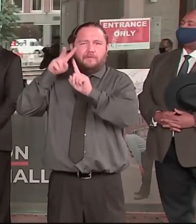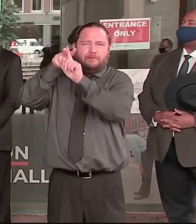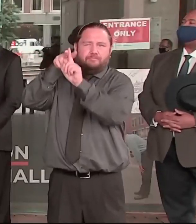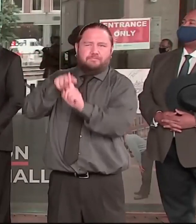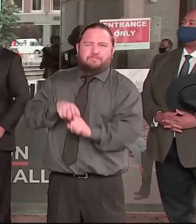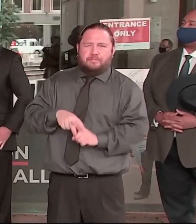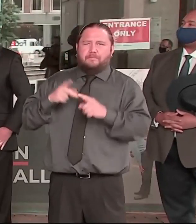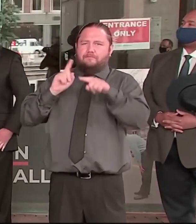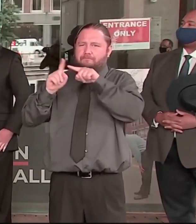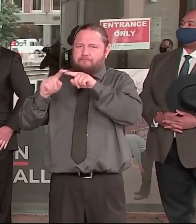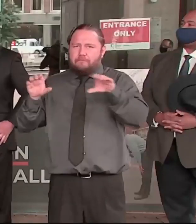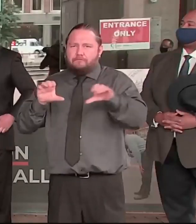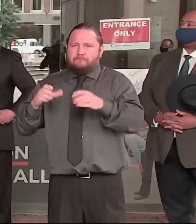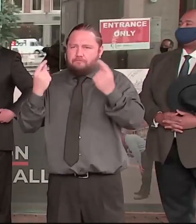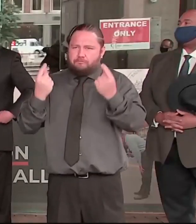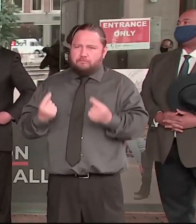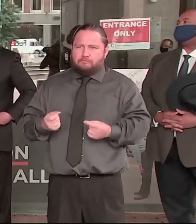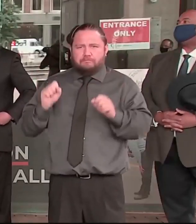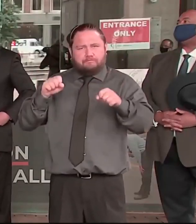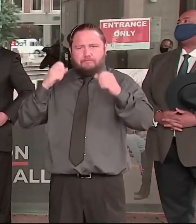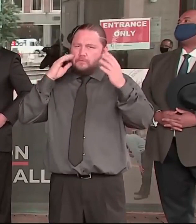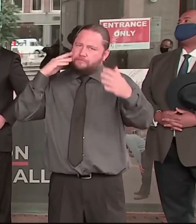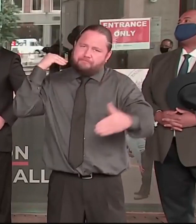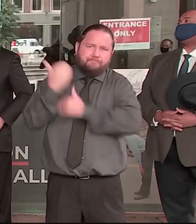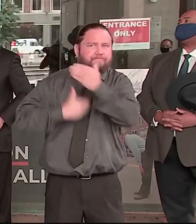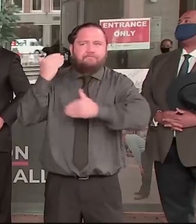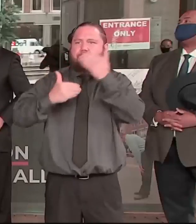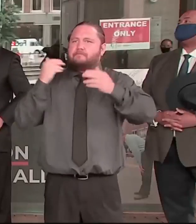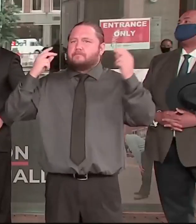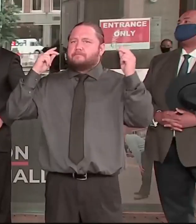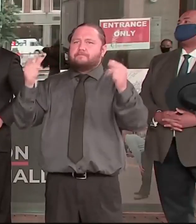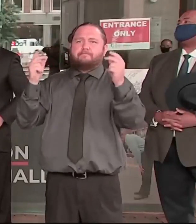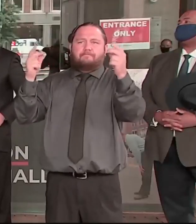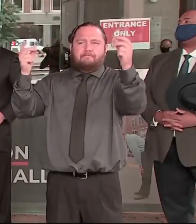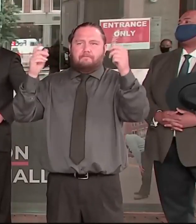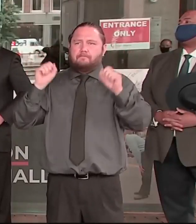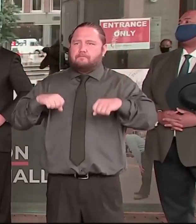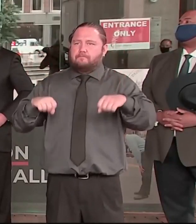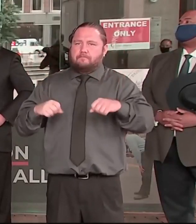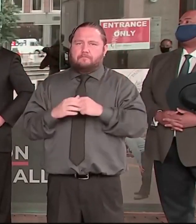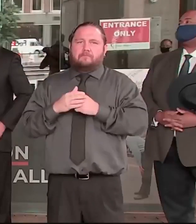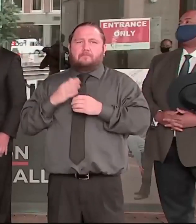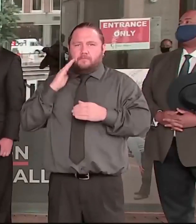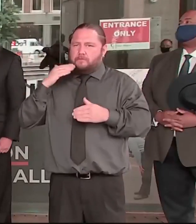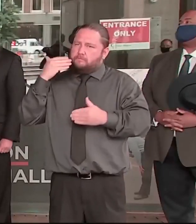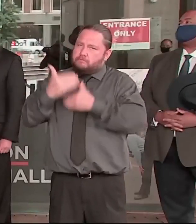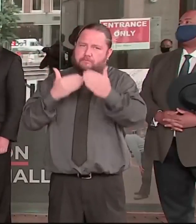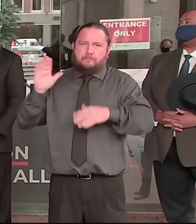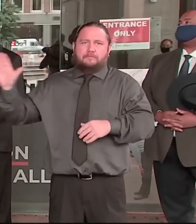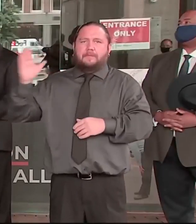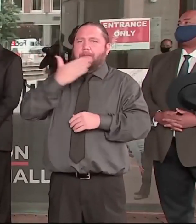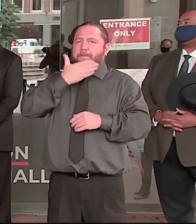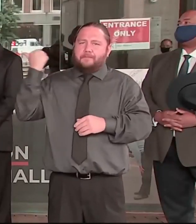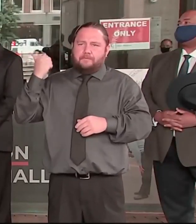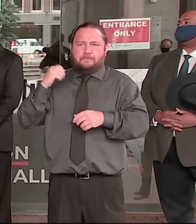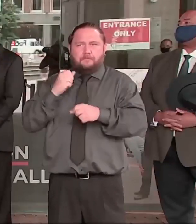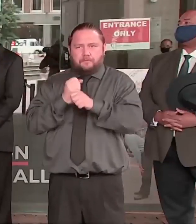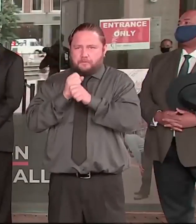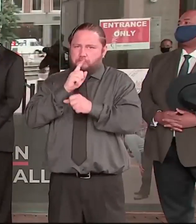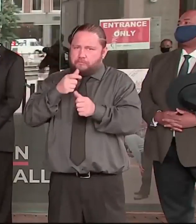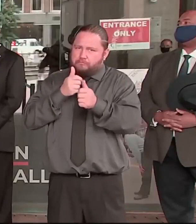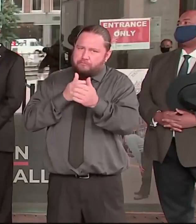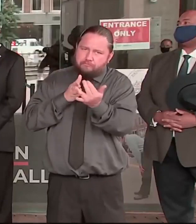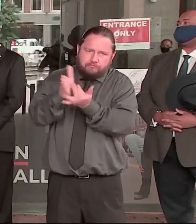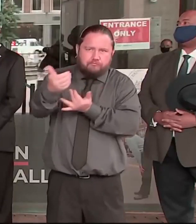efficiently. And you can be assured, Mr. Mayor, that it will be given our very, very best effort. So, again, thank you for this opportunity to